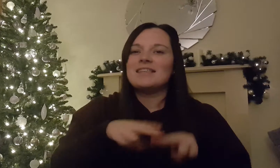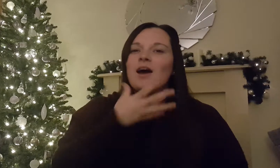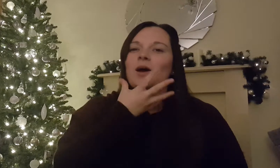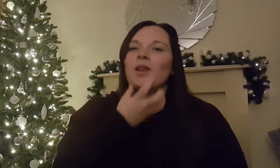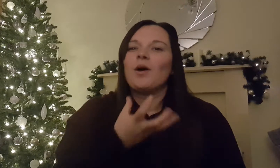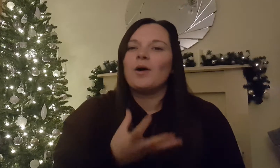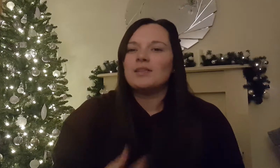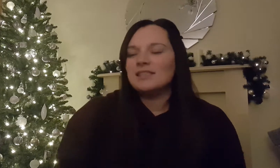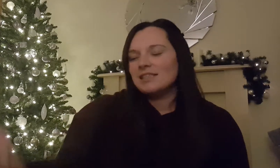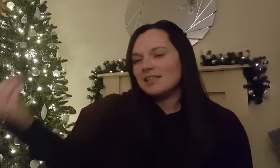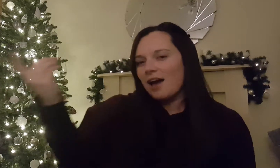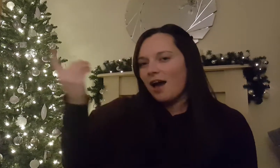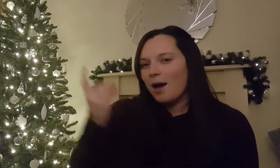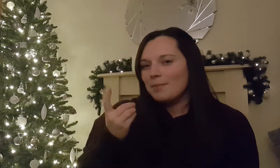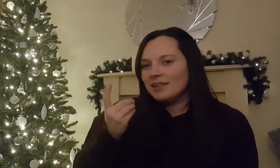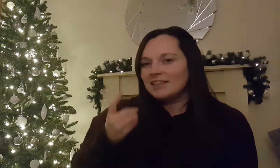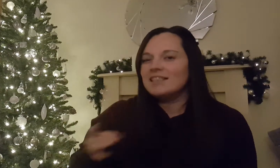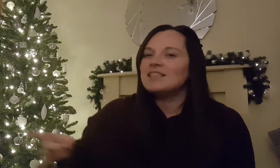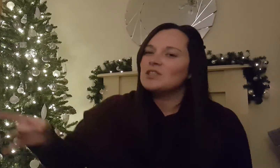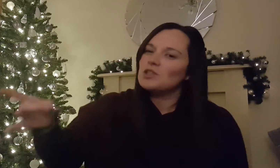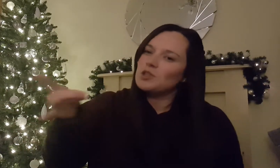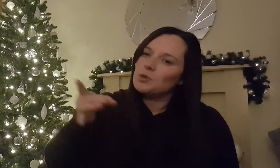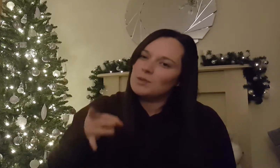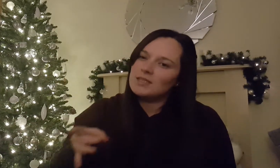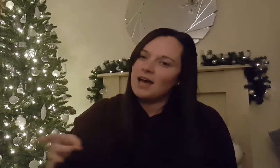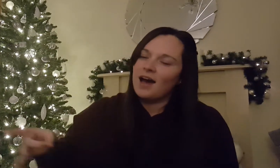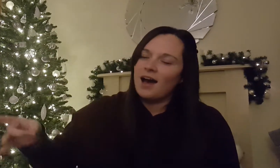Claus is coming to town.